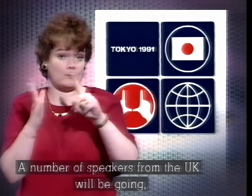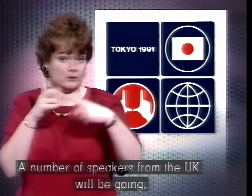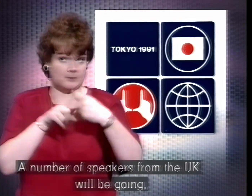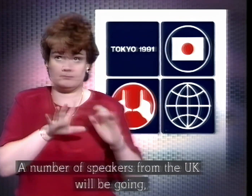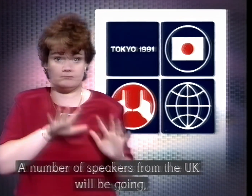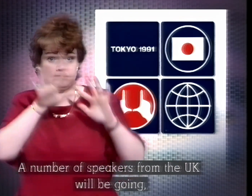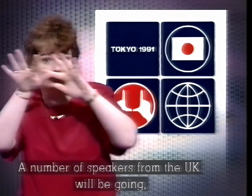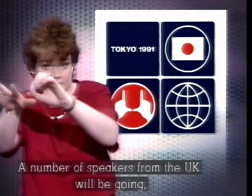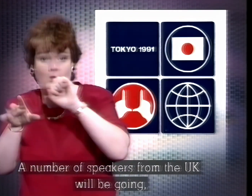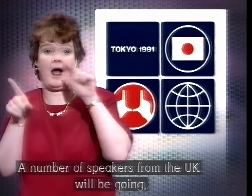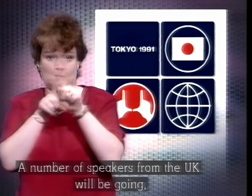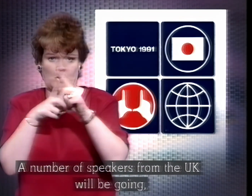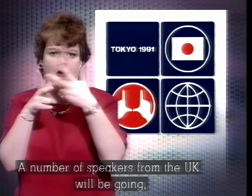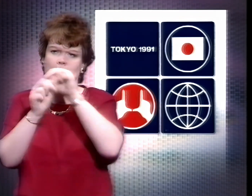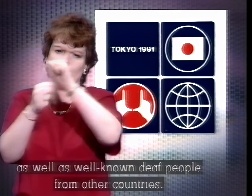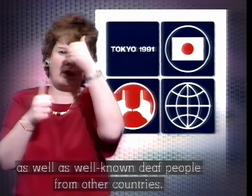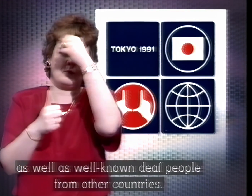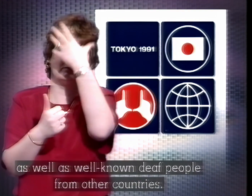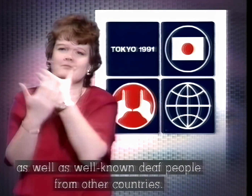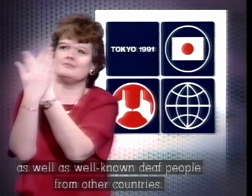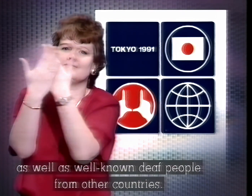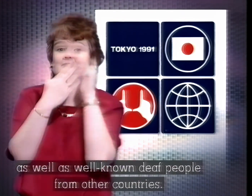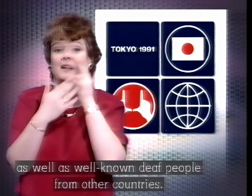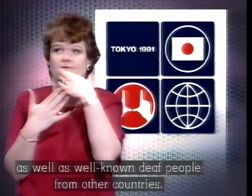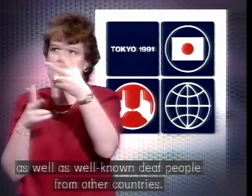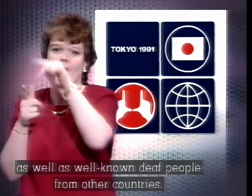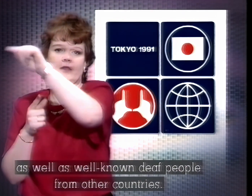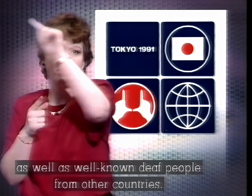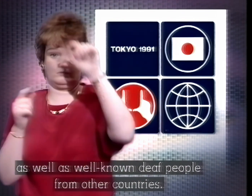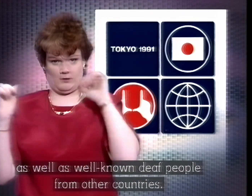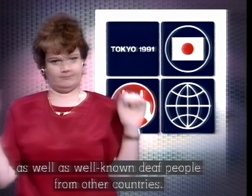from the UK who will be going, as well as other well-known deaf people from other countries.